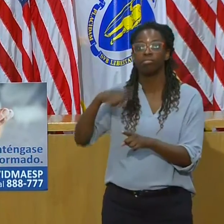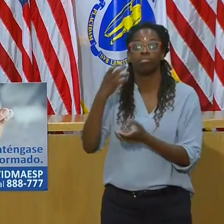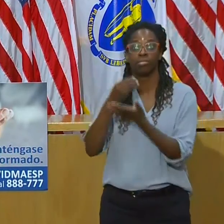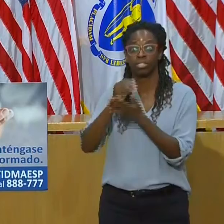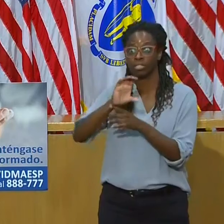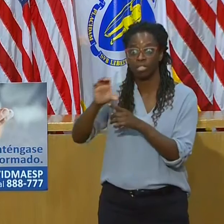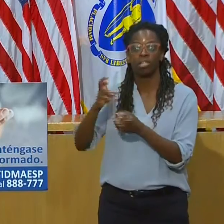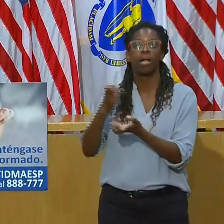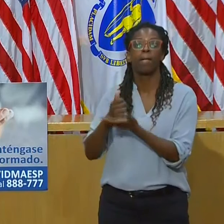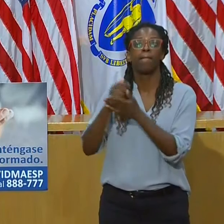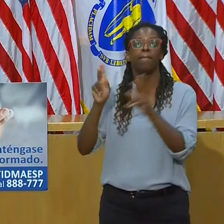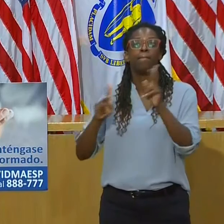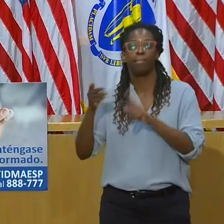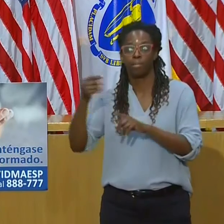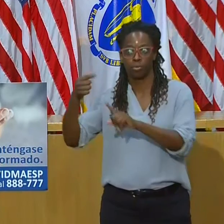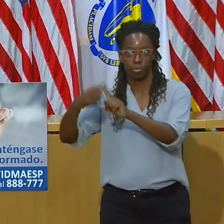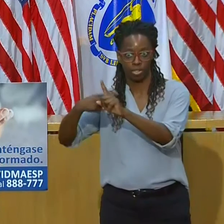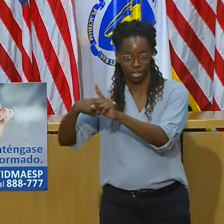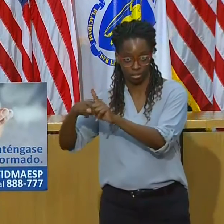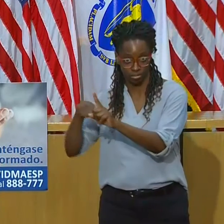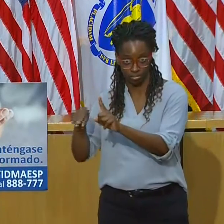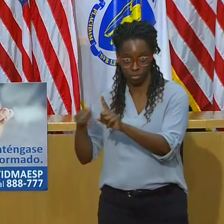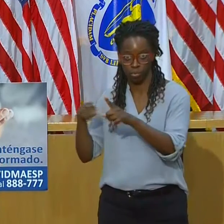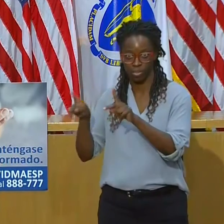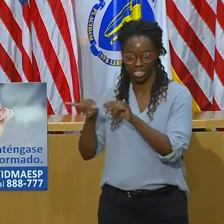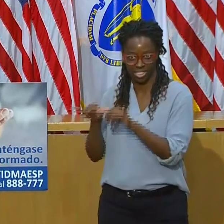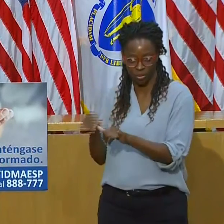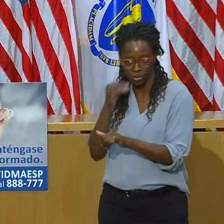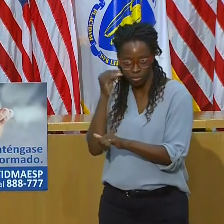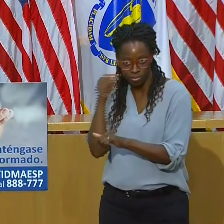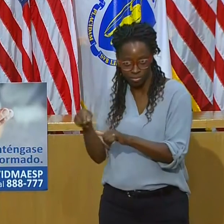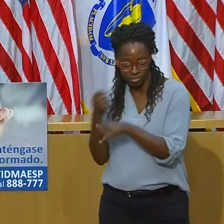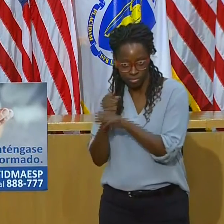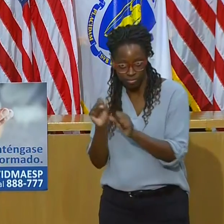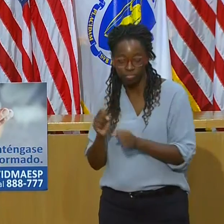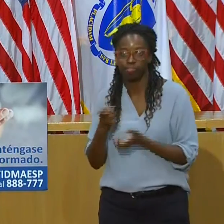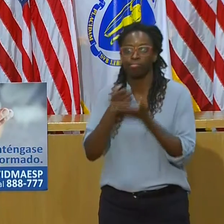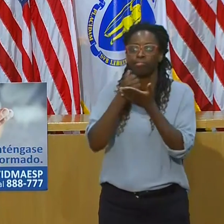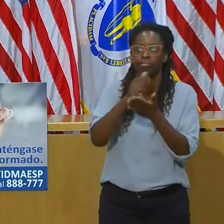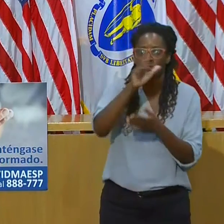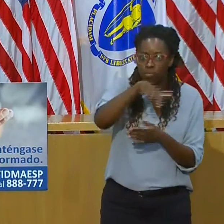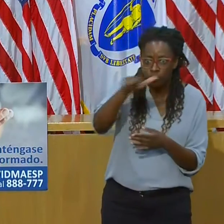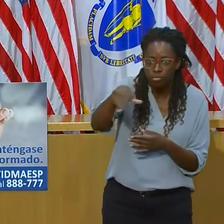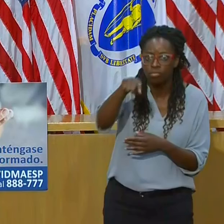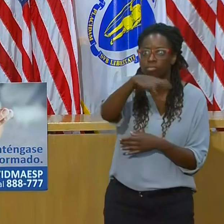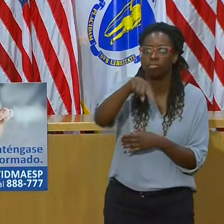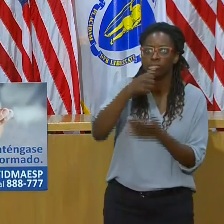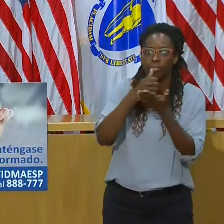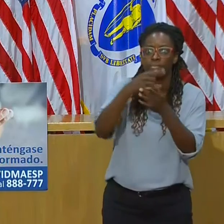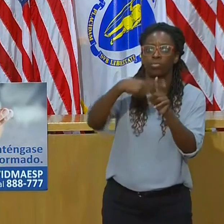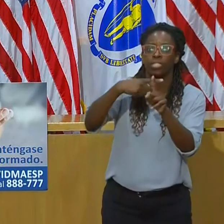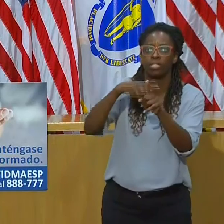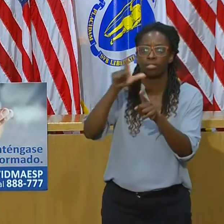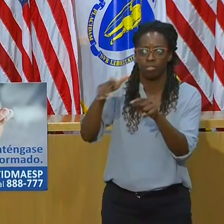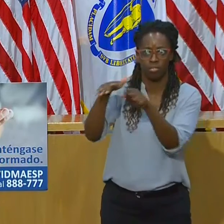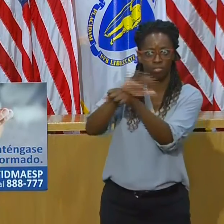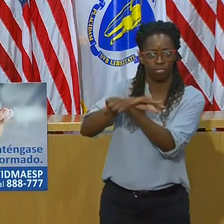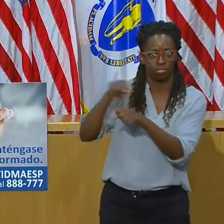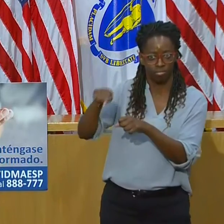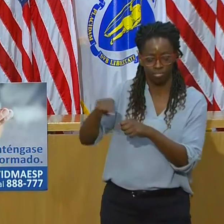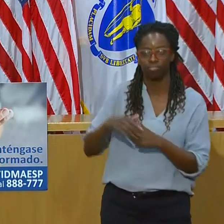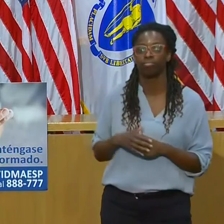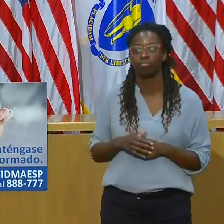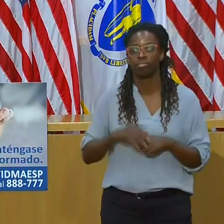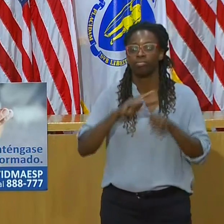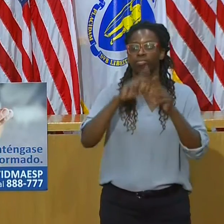by making investments to new and existing programs like the RAFT program, like Homebase, and like other proven programs.